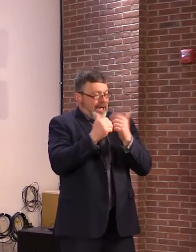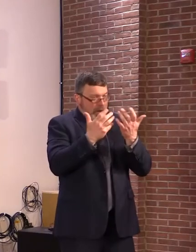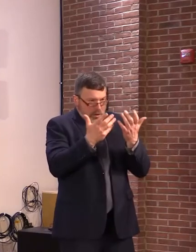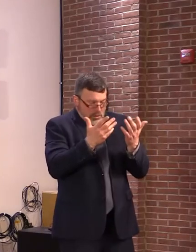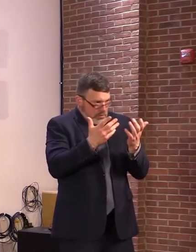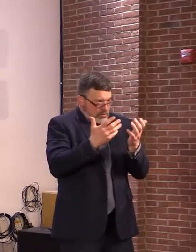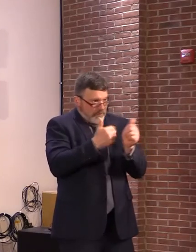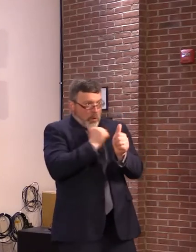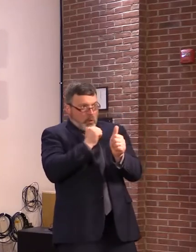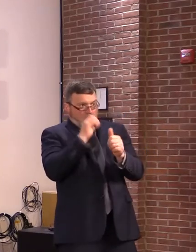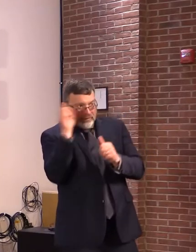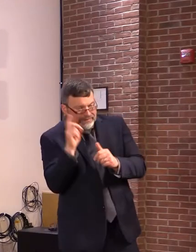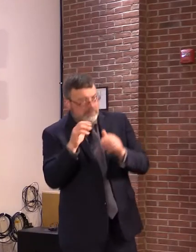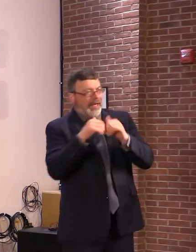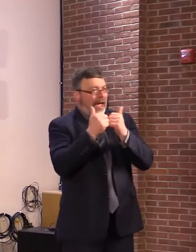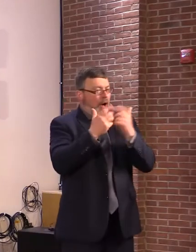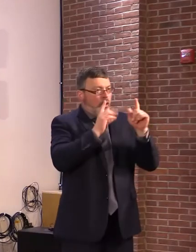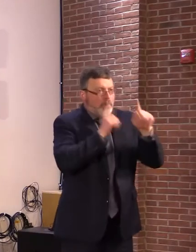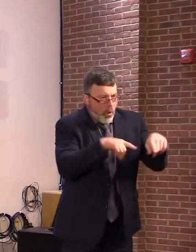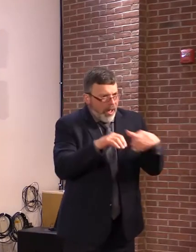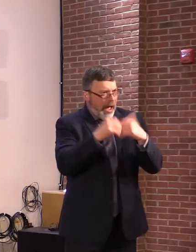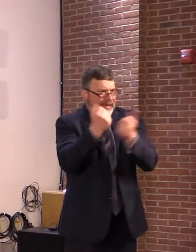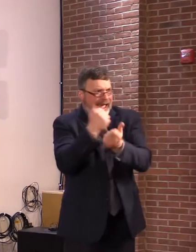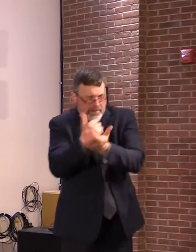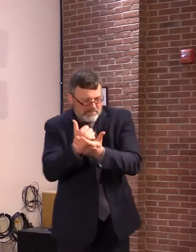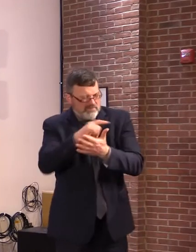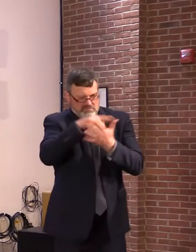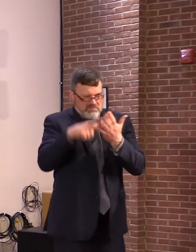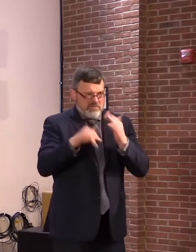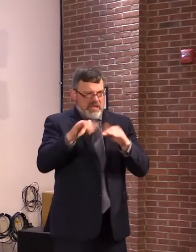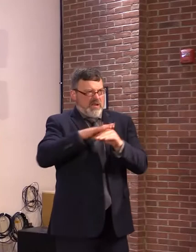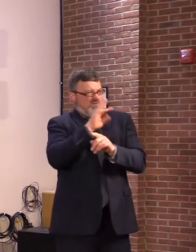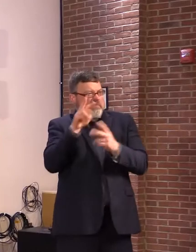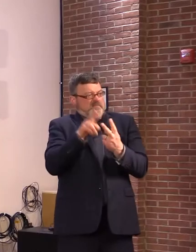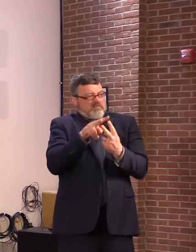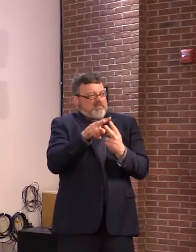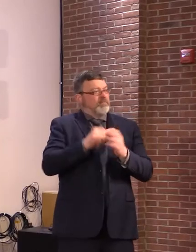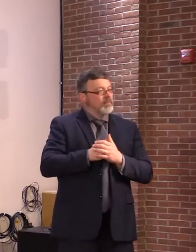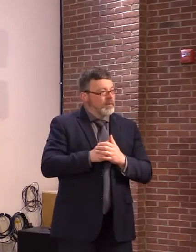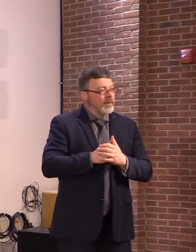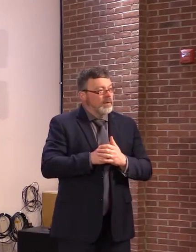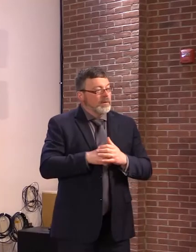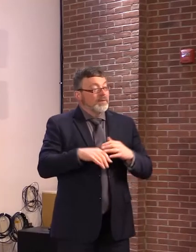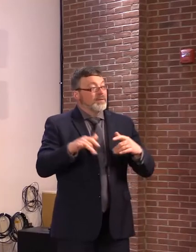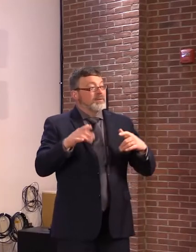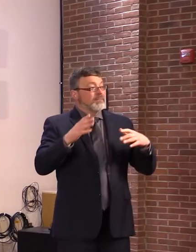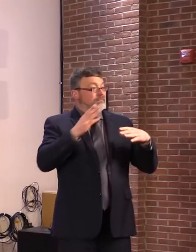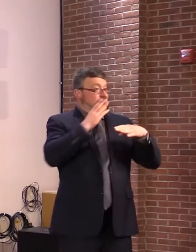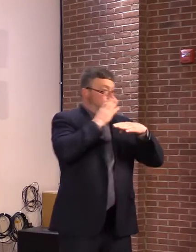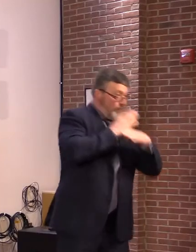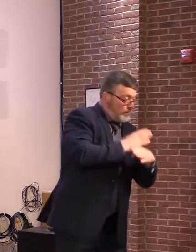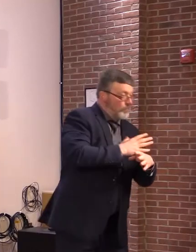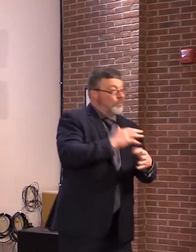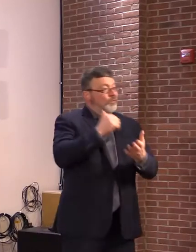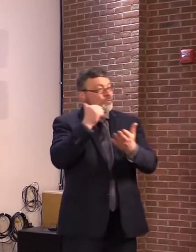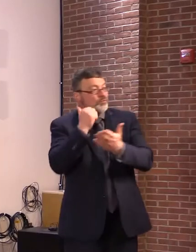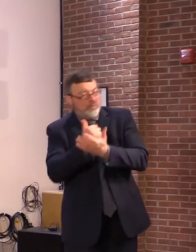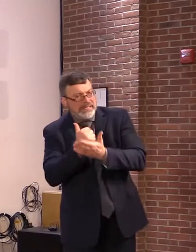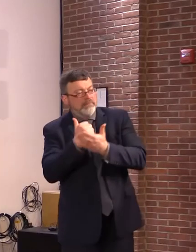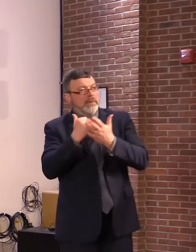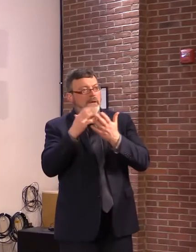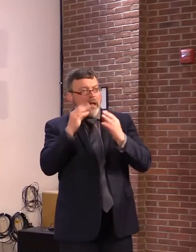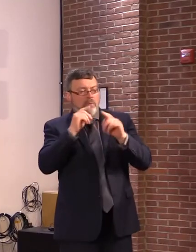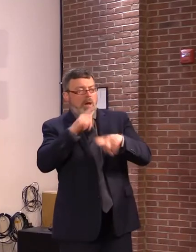for substance use prevention, treatment, and successful recovery are available when and where needed. Governor?